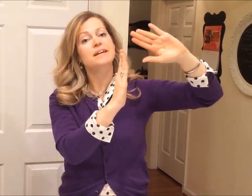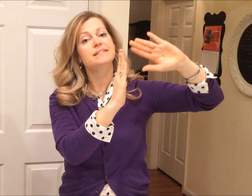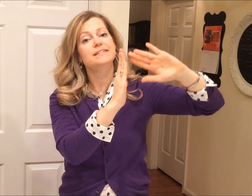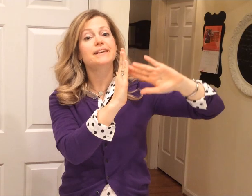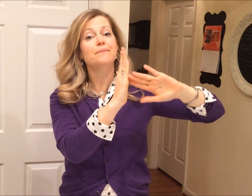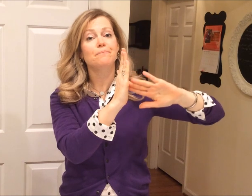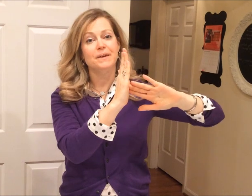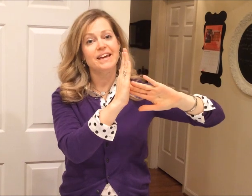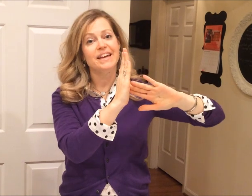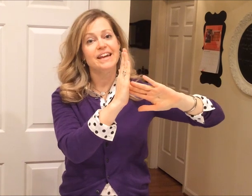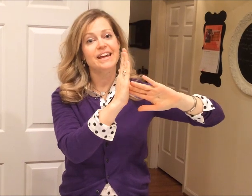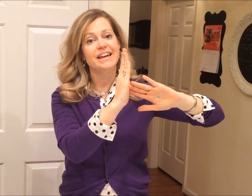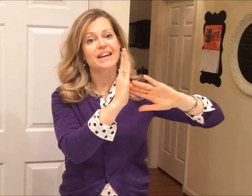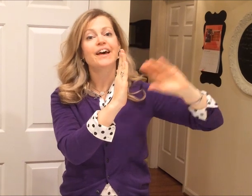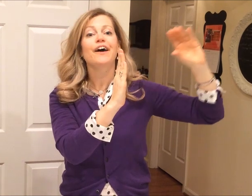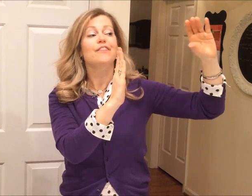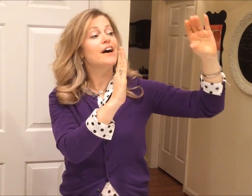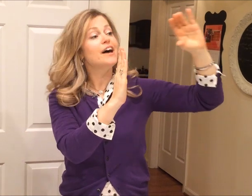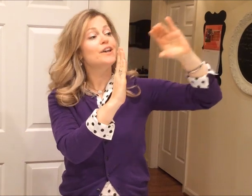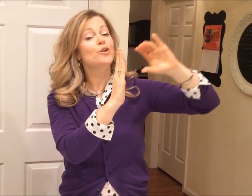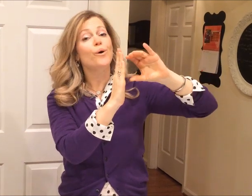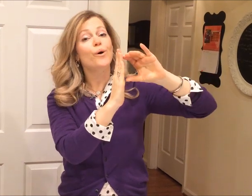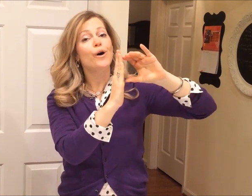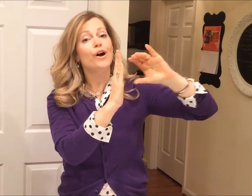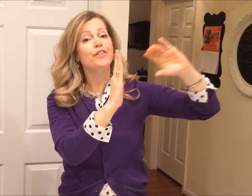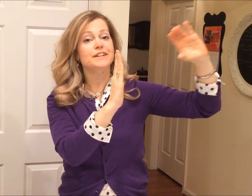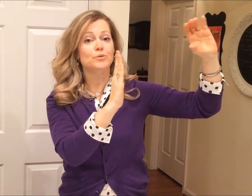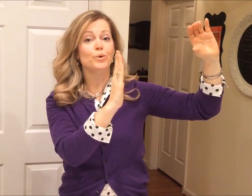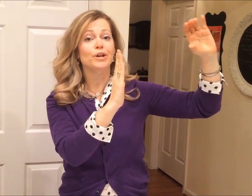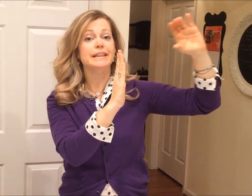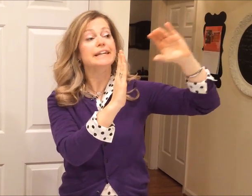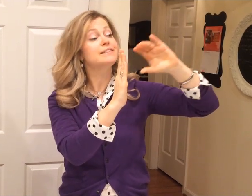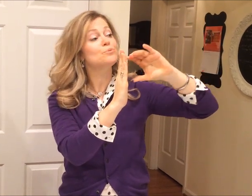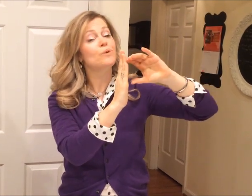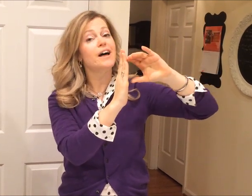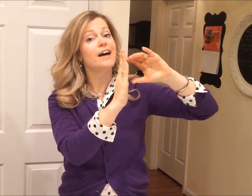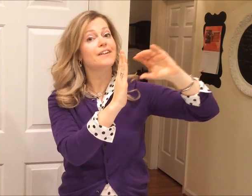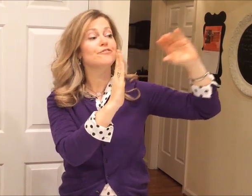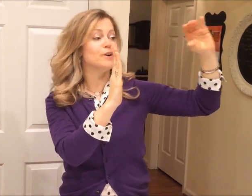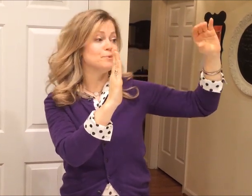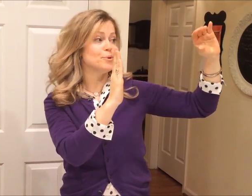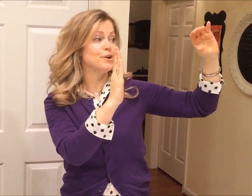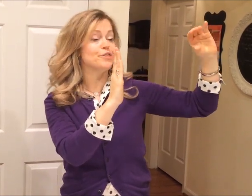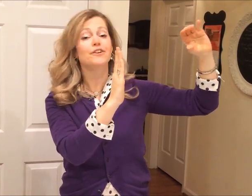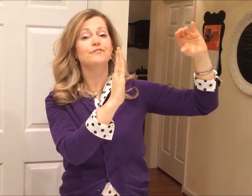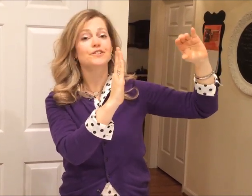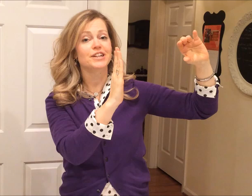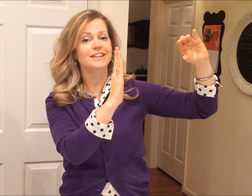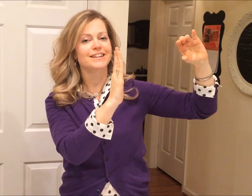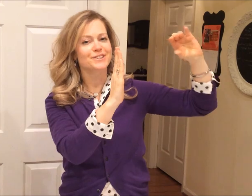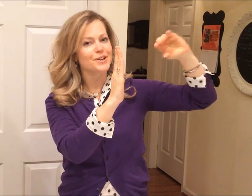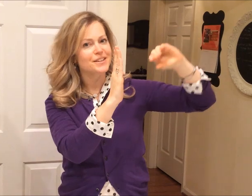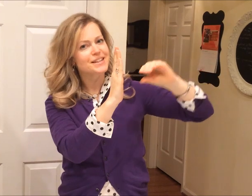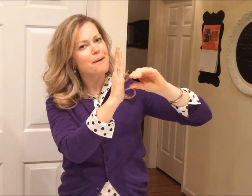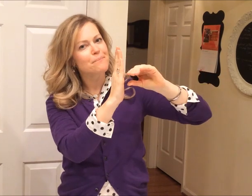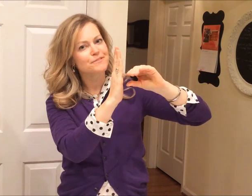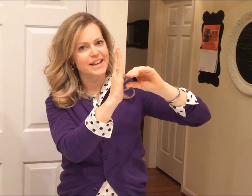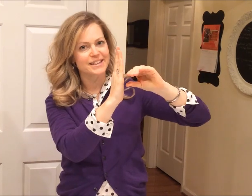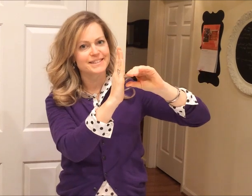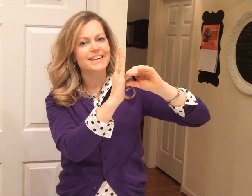Mississippi. The Northeast Woodlands run from Northern Virginia to the top of Tennessee.